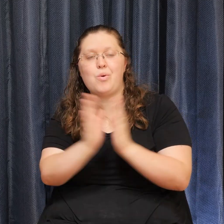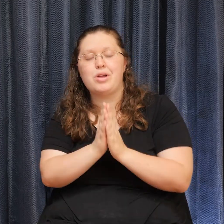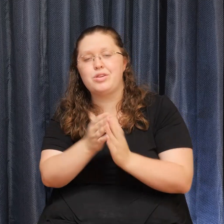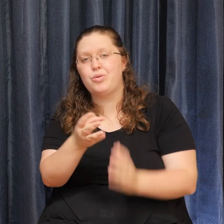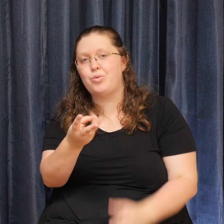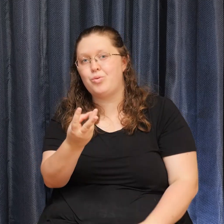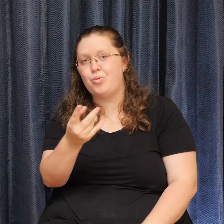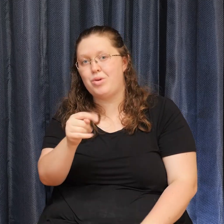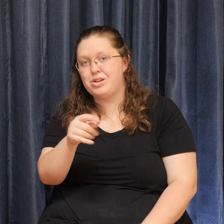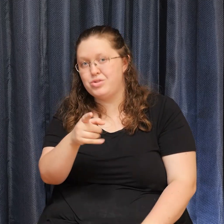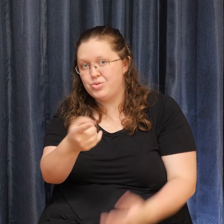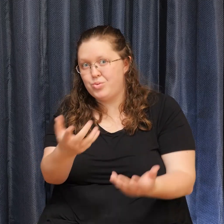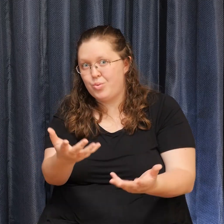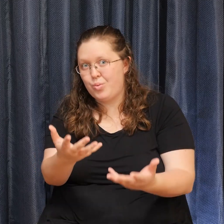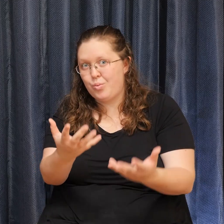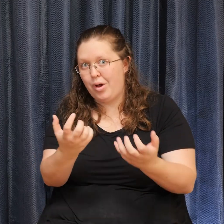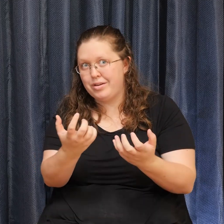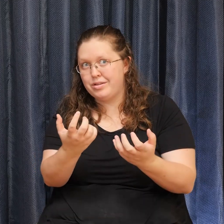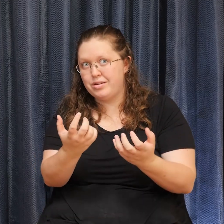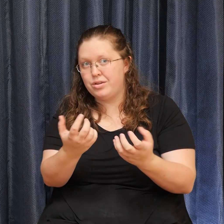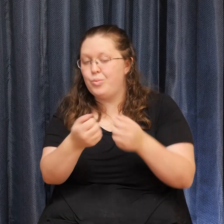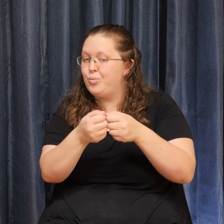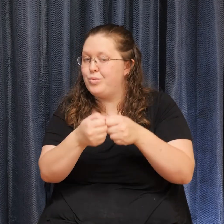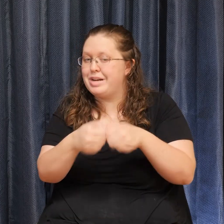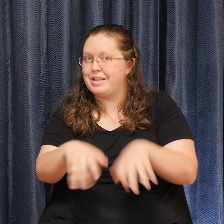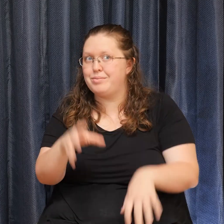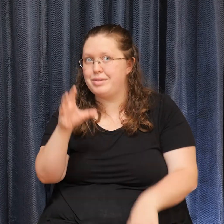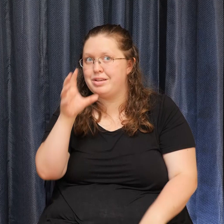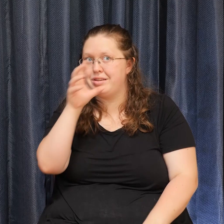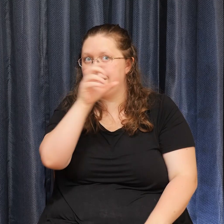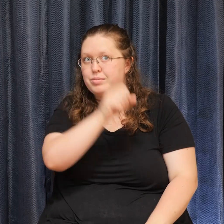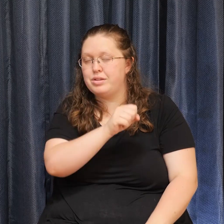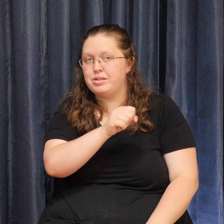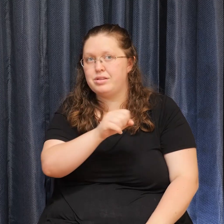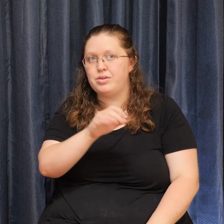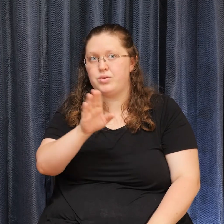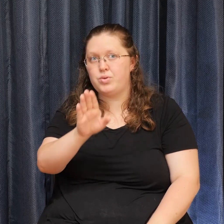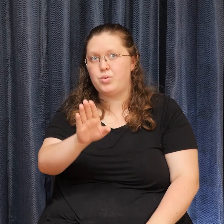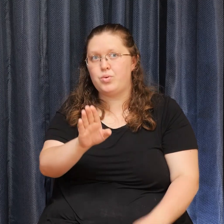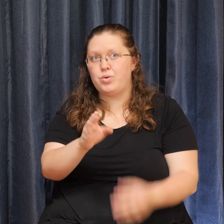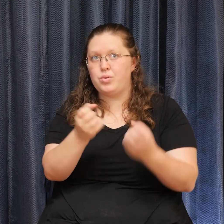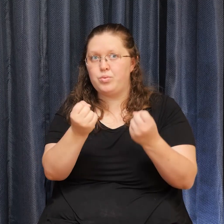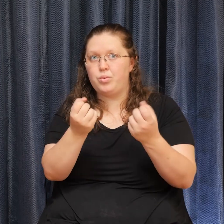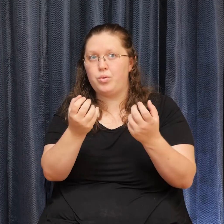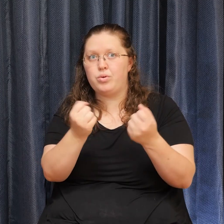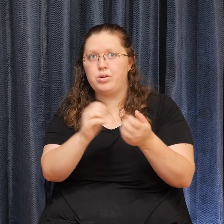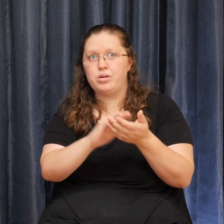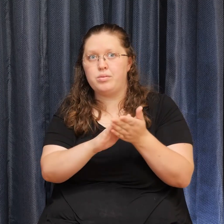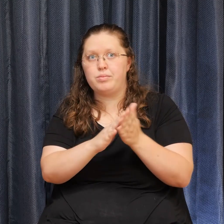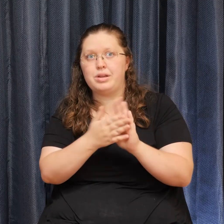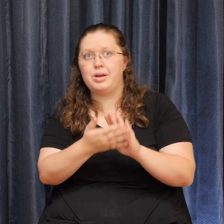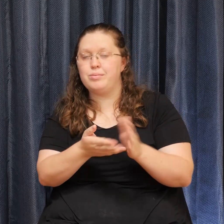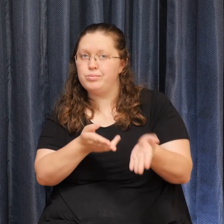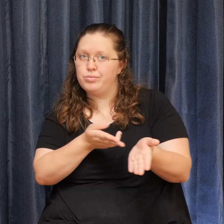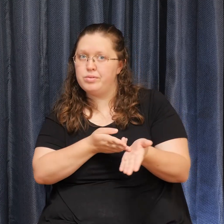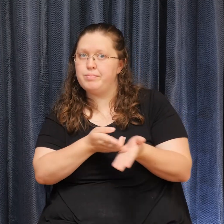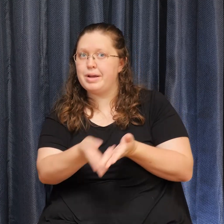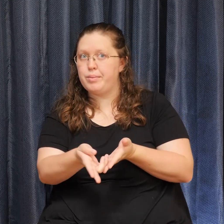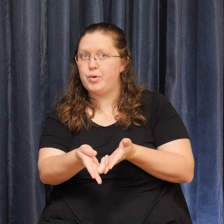Without making assumptions Your word Becomes impeccable Those two